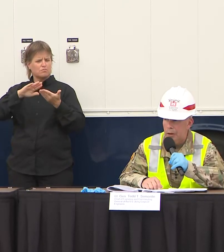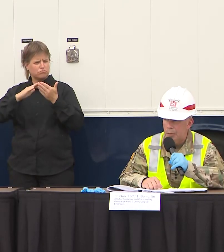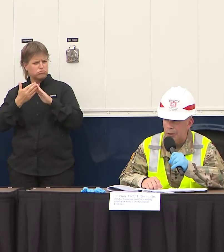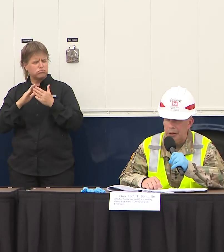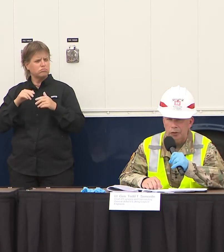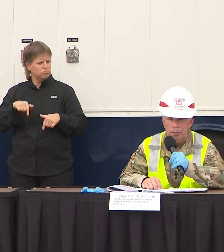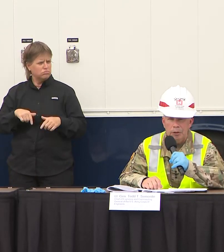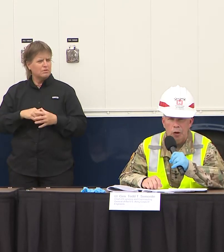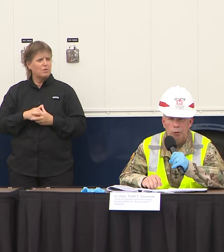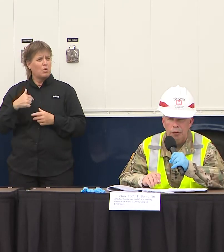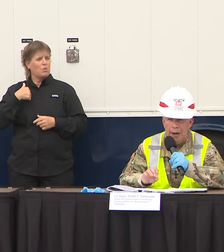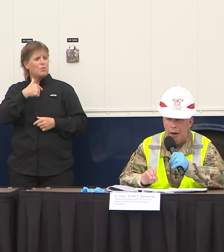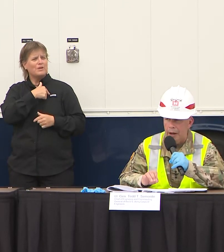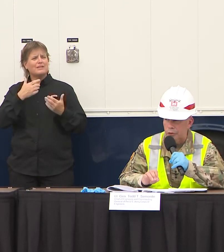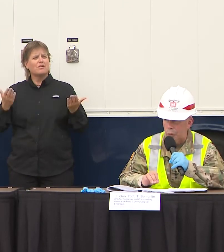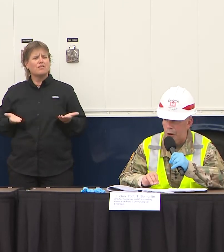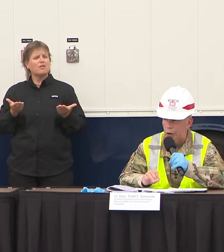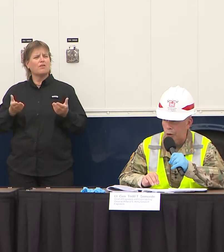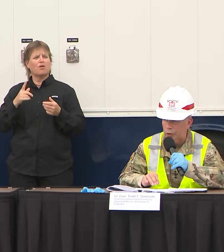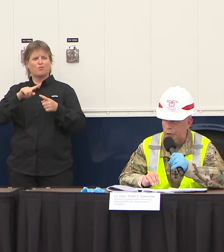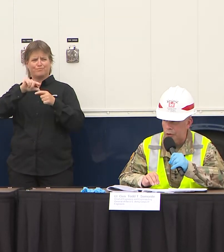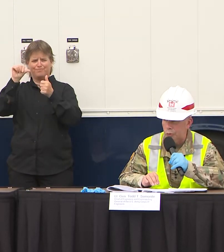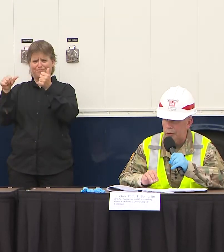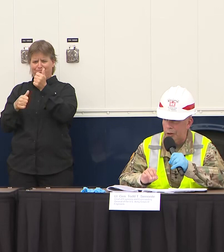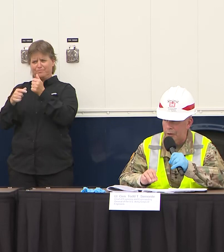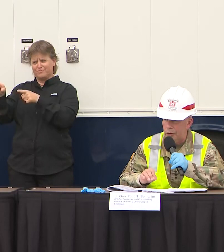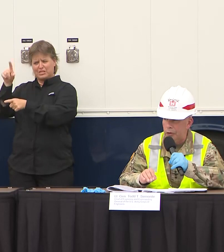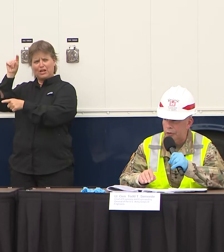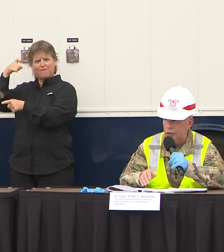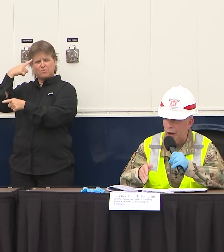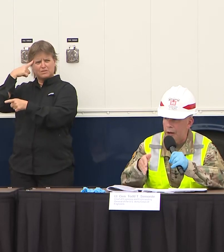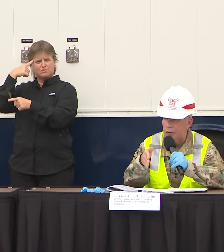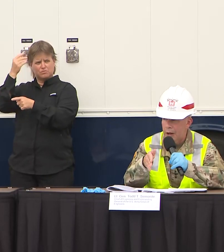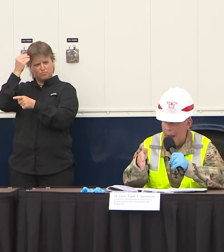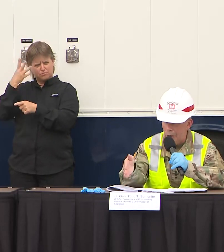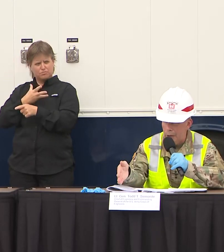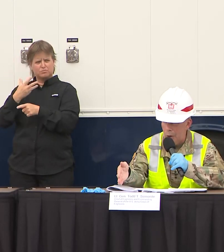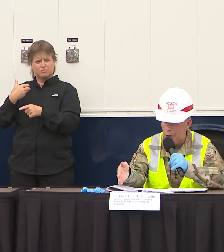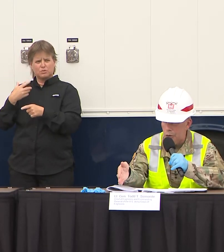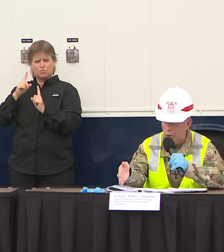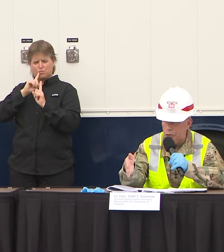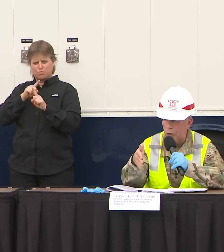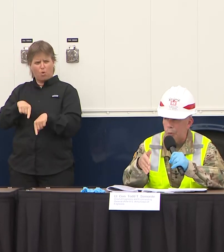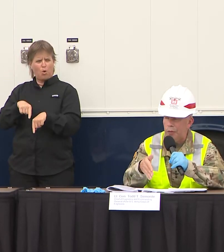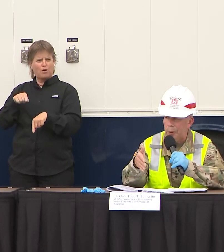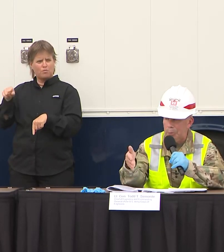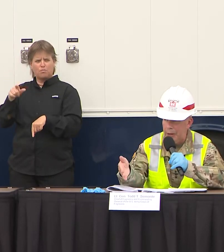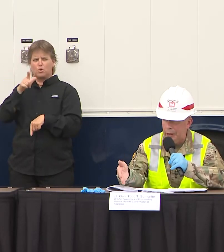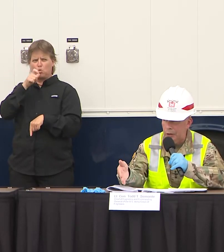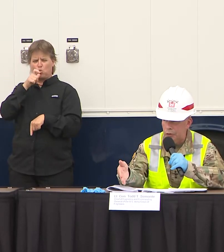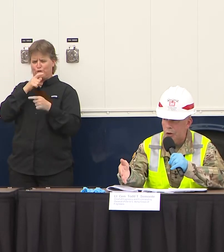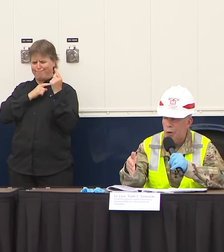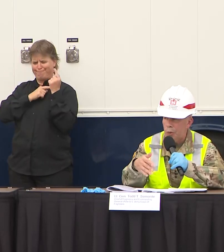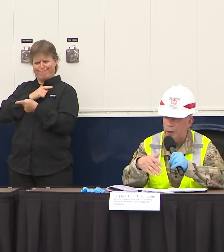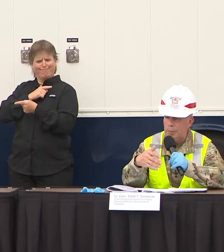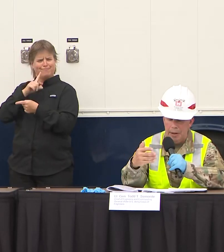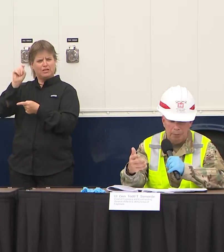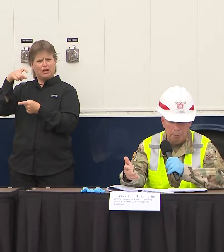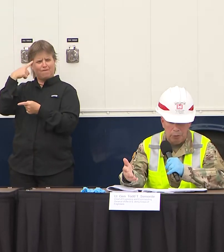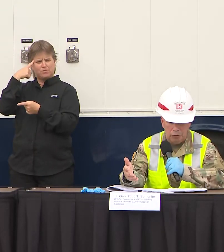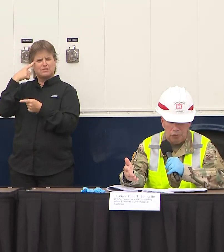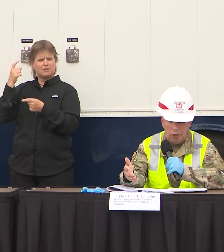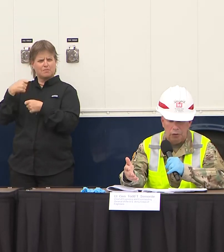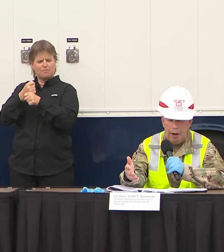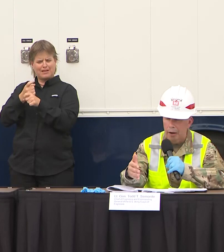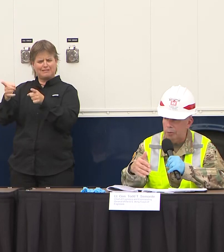to help out but let there be no doubt as to where our loyalty is when the governor decides how they want to do this and what their plan is we need to